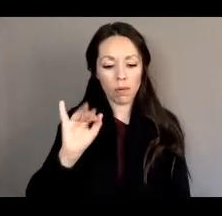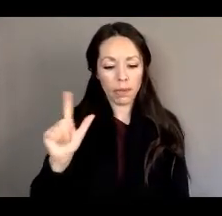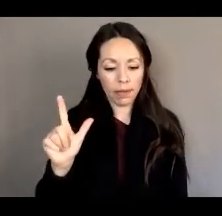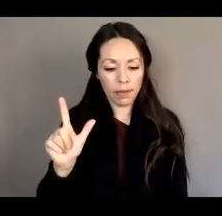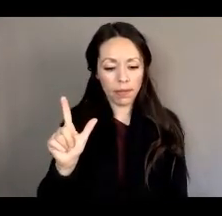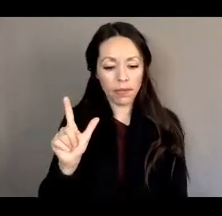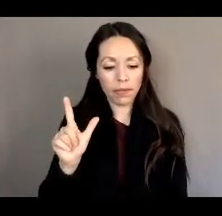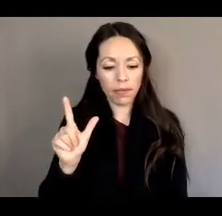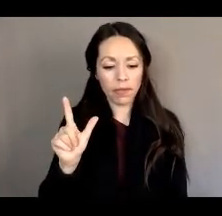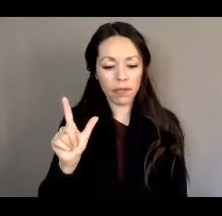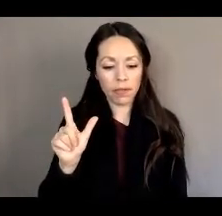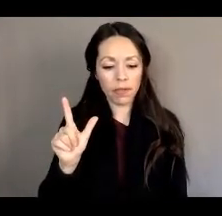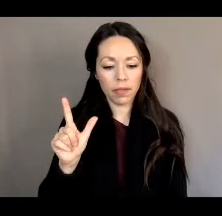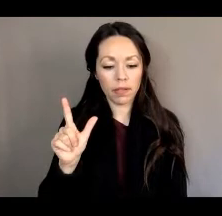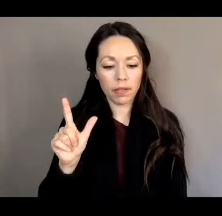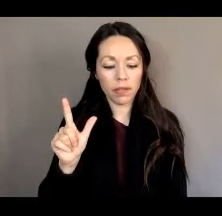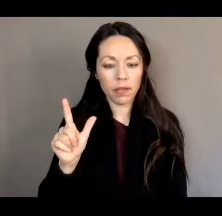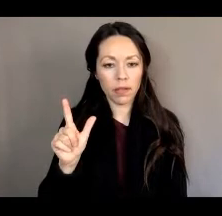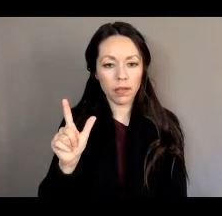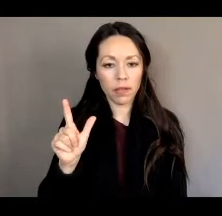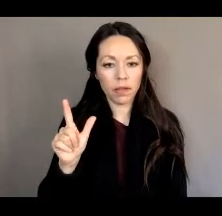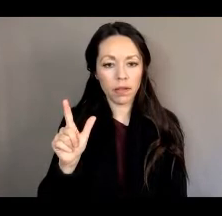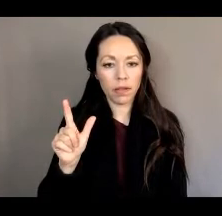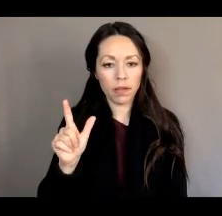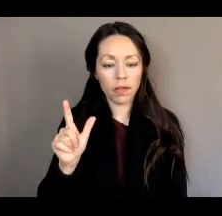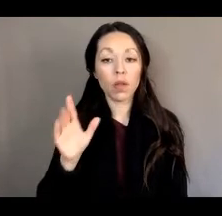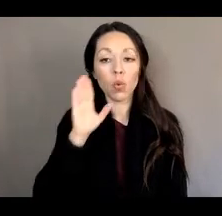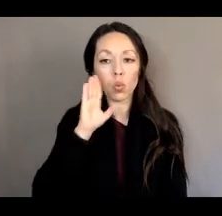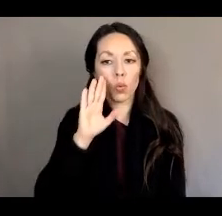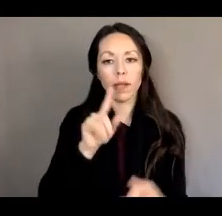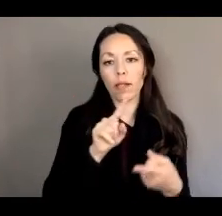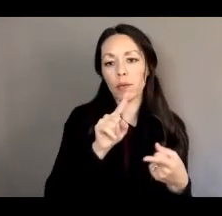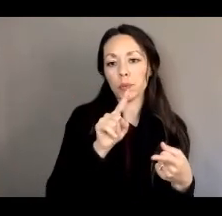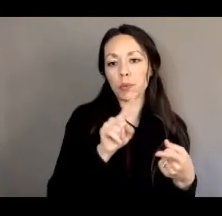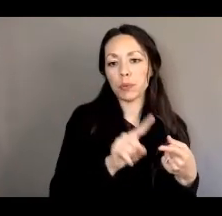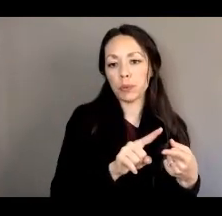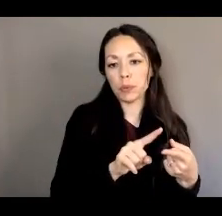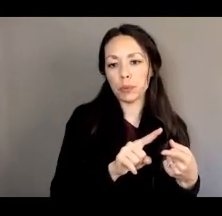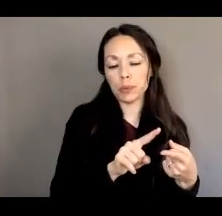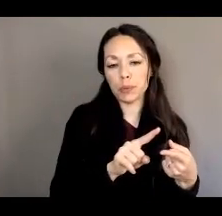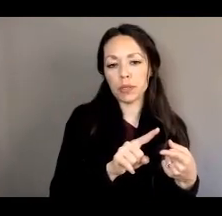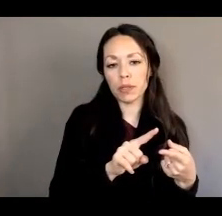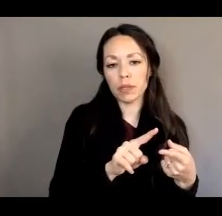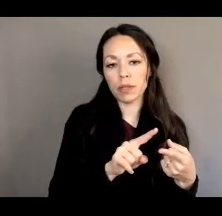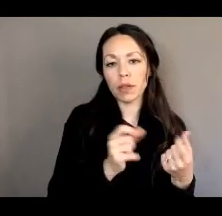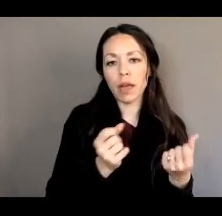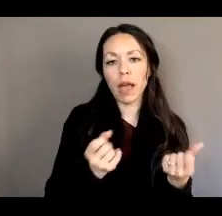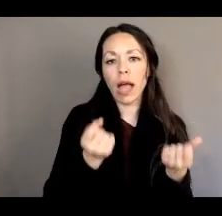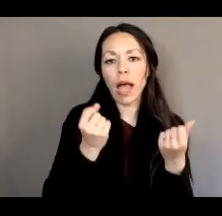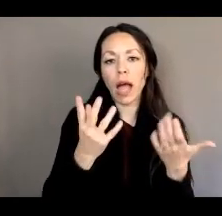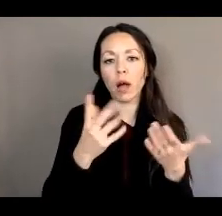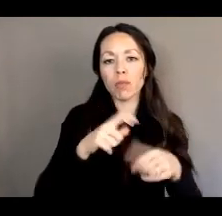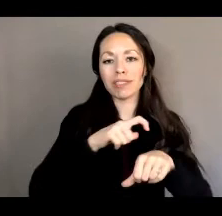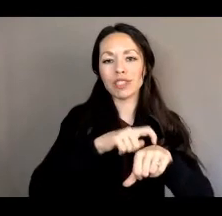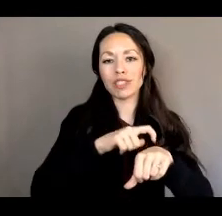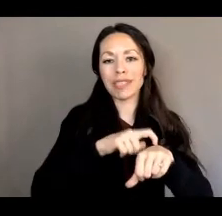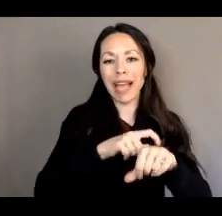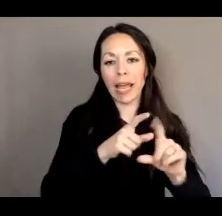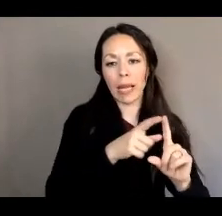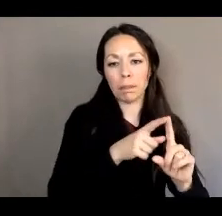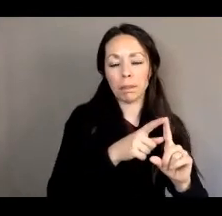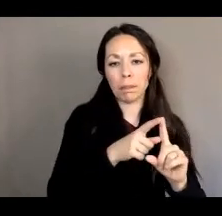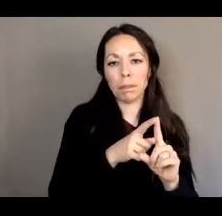eliminate, should I say reduce. The amount of time that you can be on unemployment. So